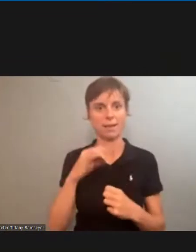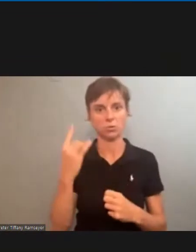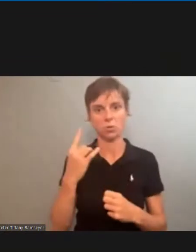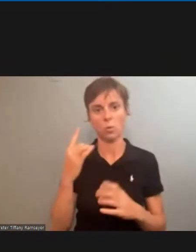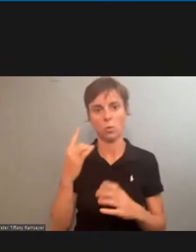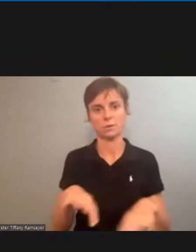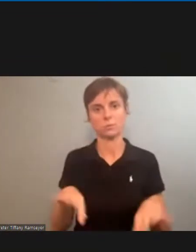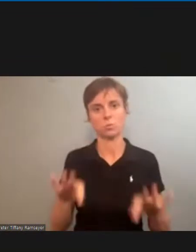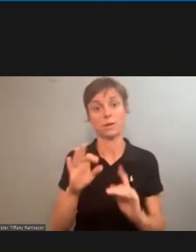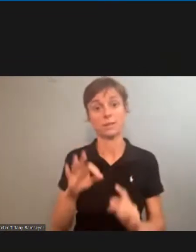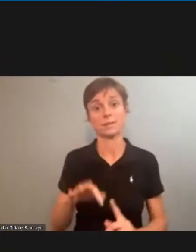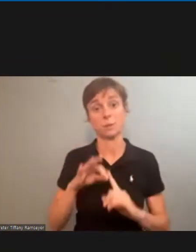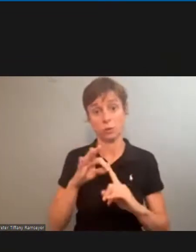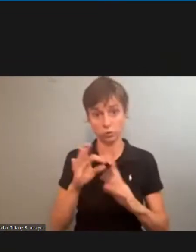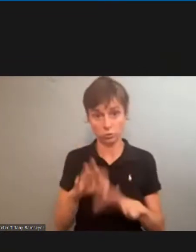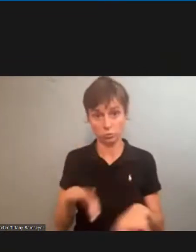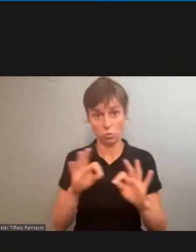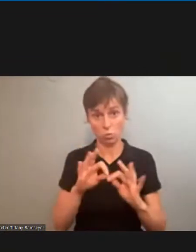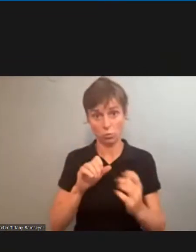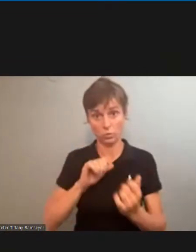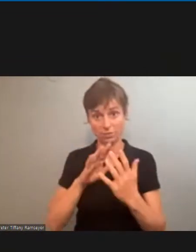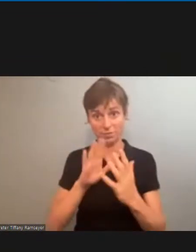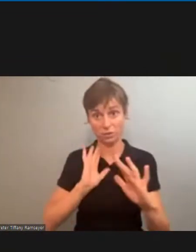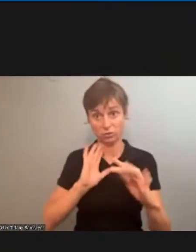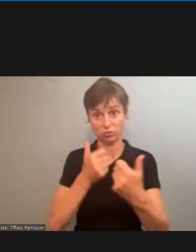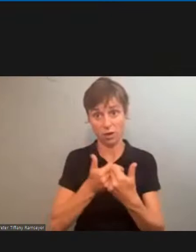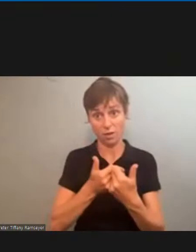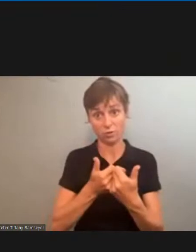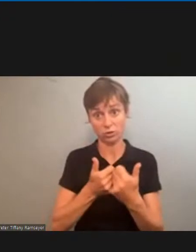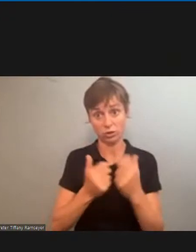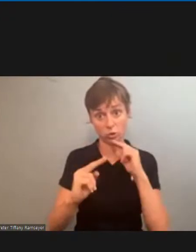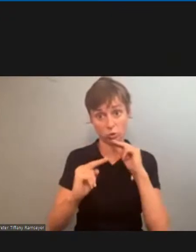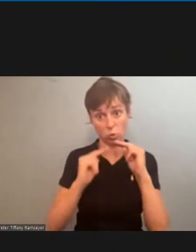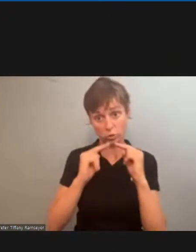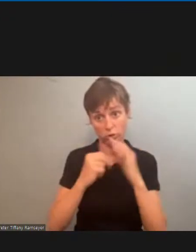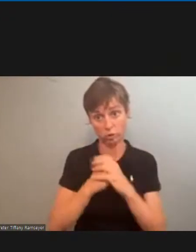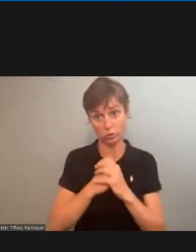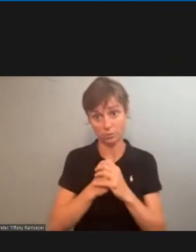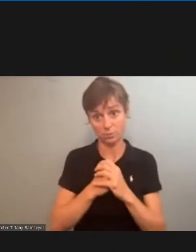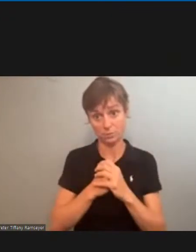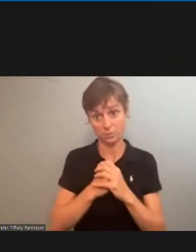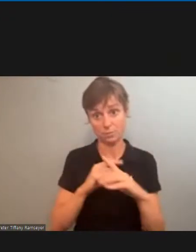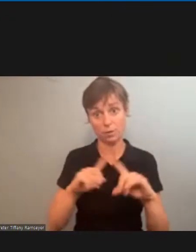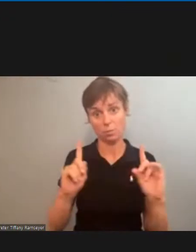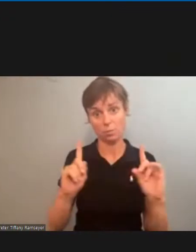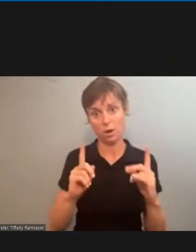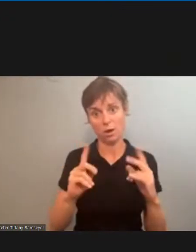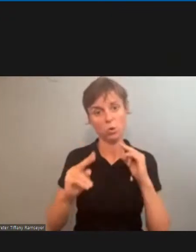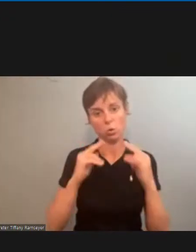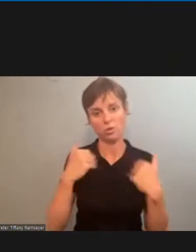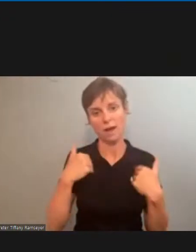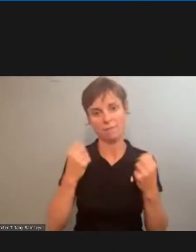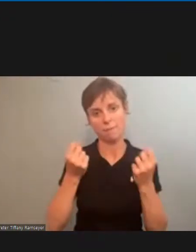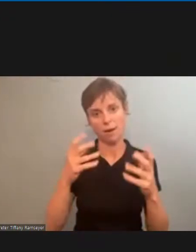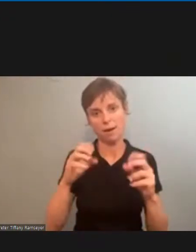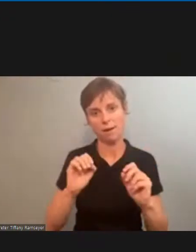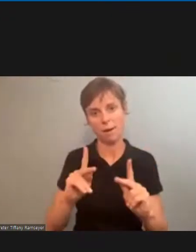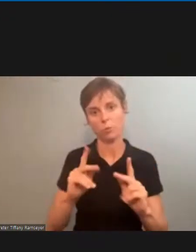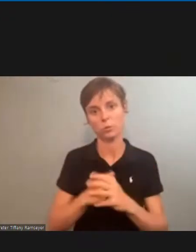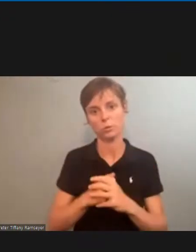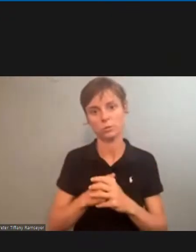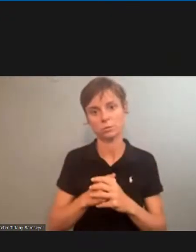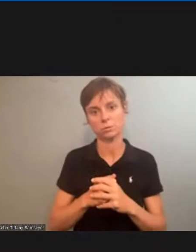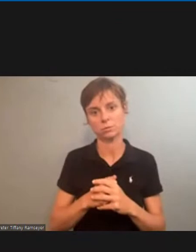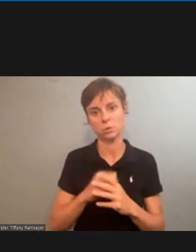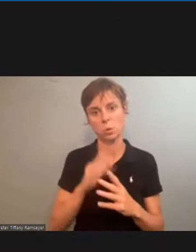particularly important as we face these challenging negotiations but negotiations full of opportunity to continue to